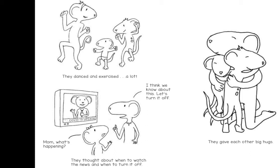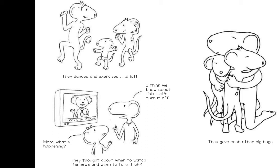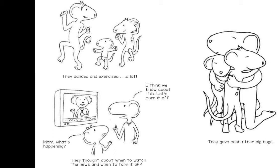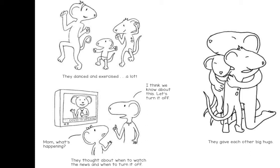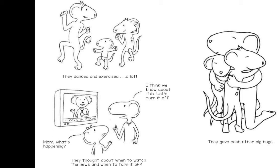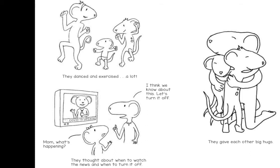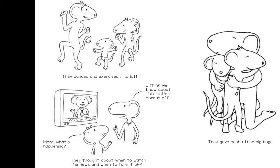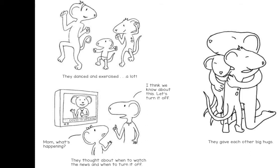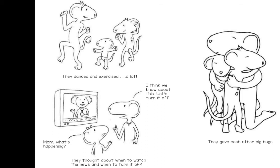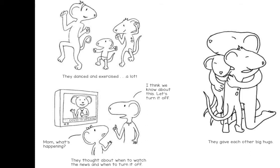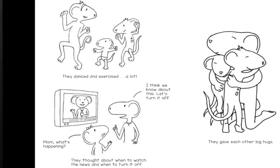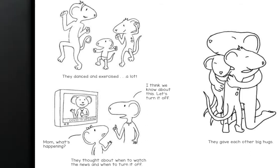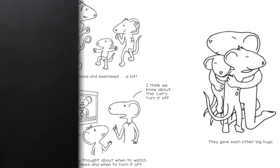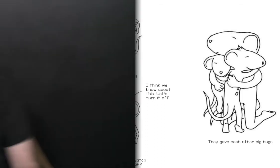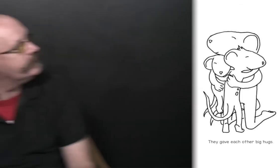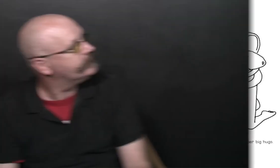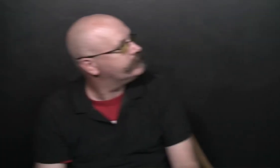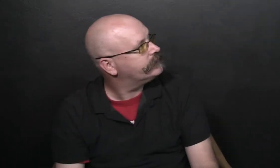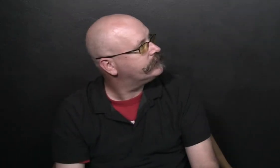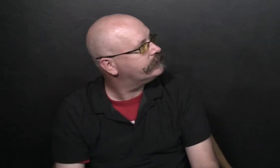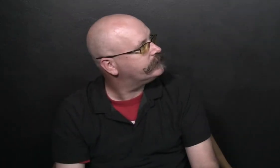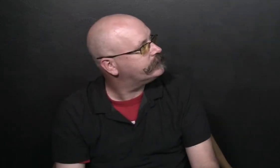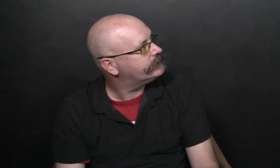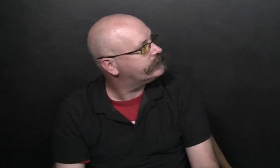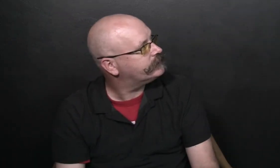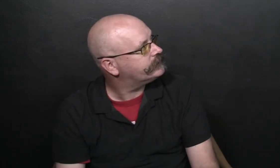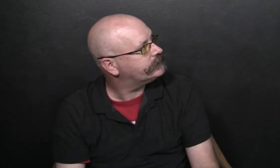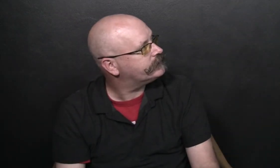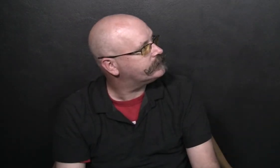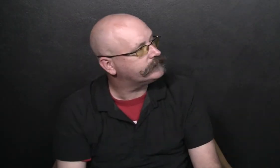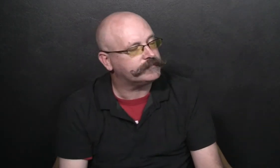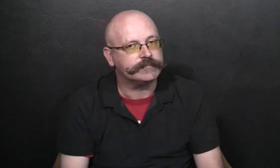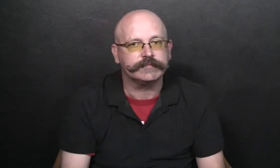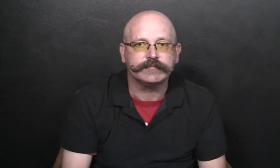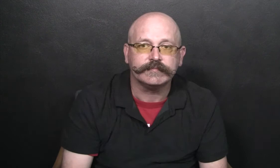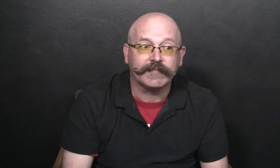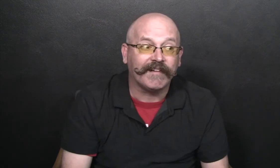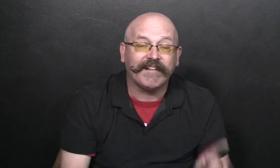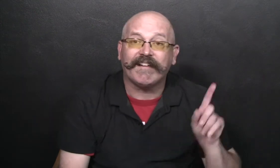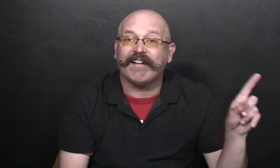when and when to watch news.